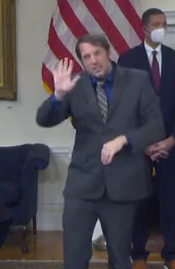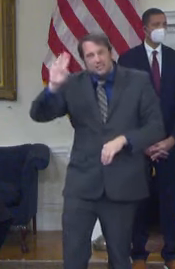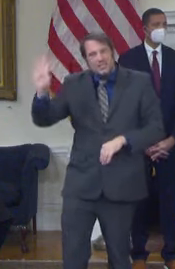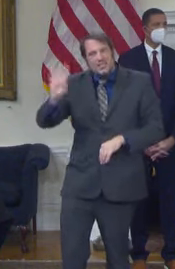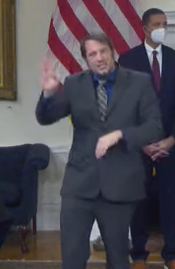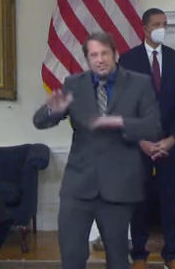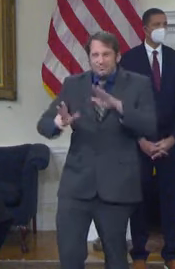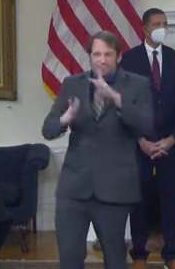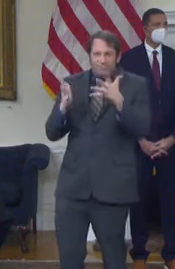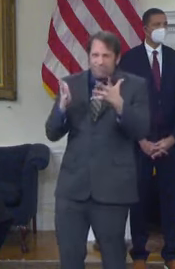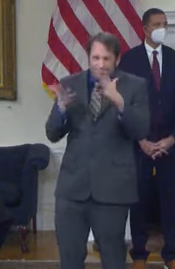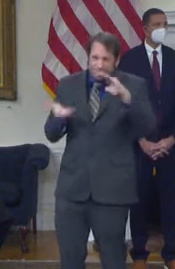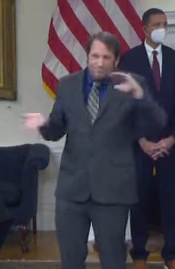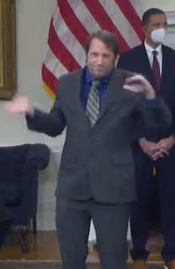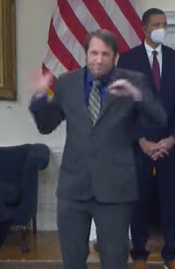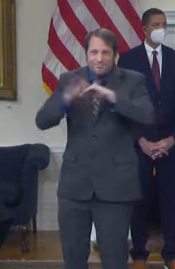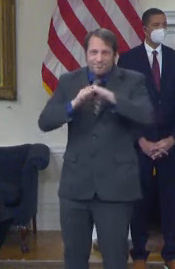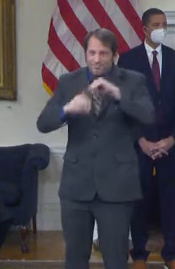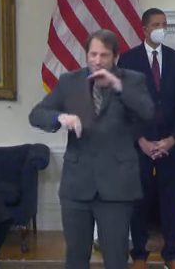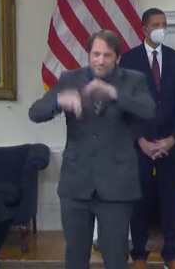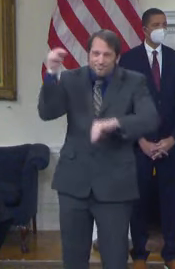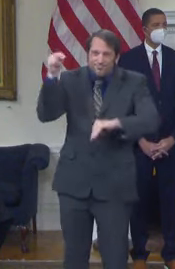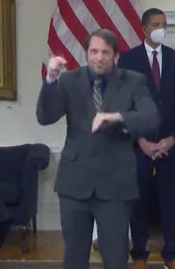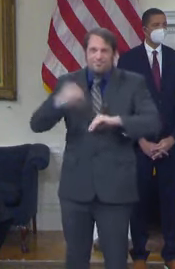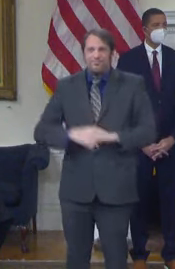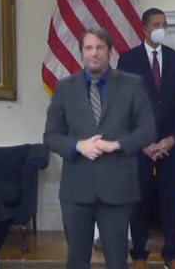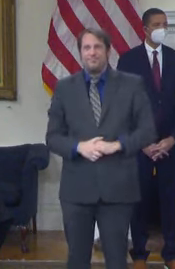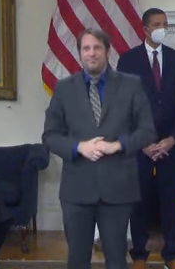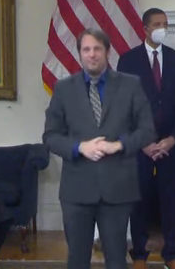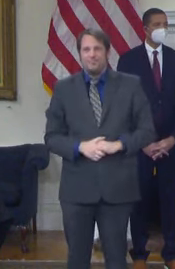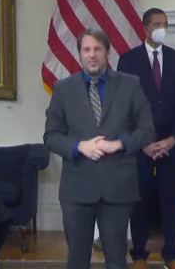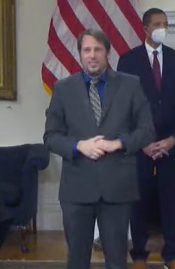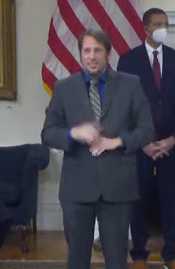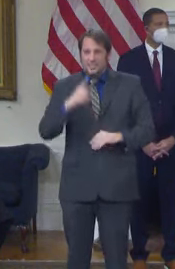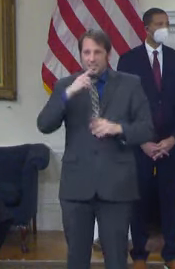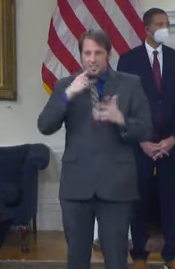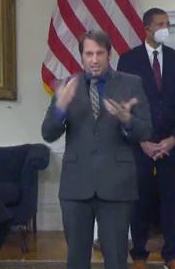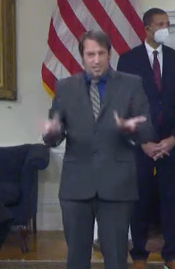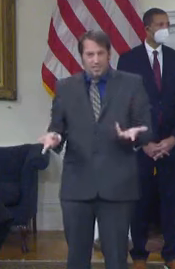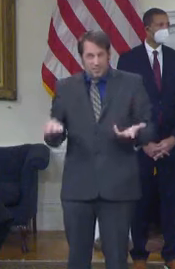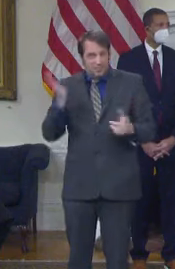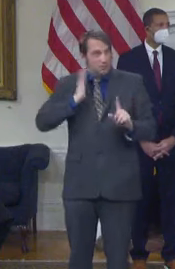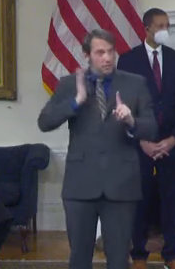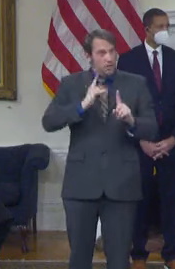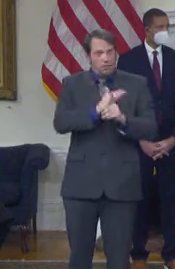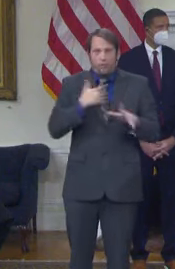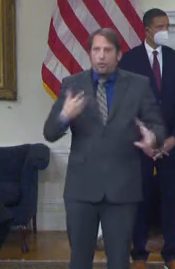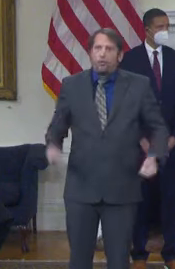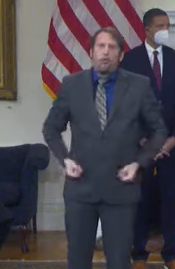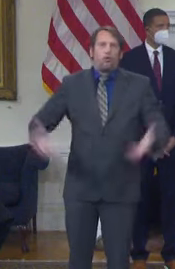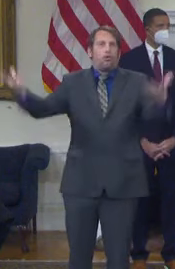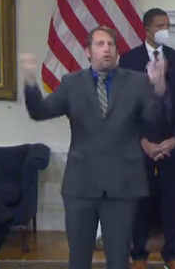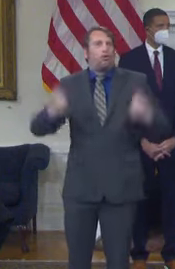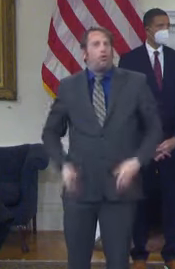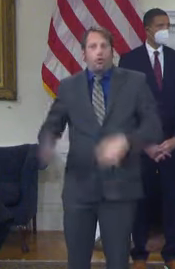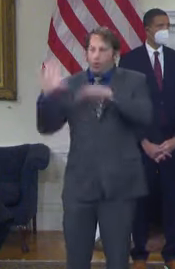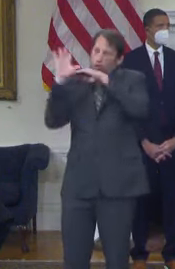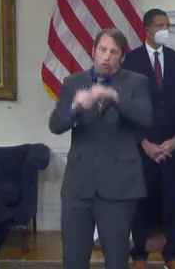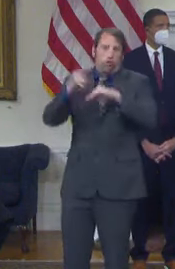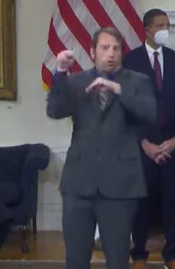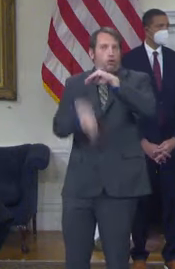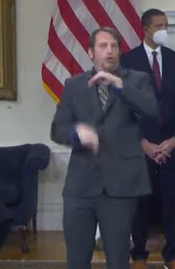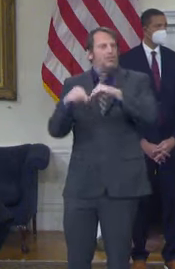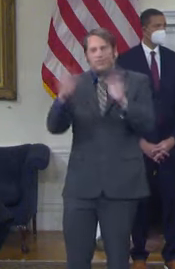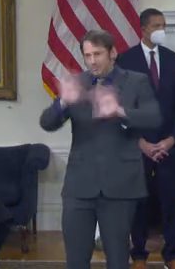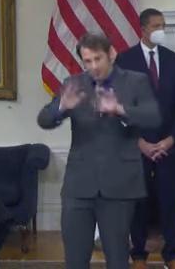increased mandated spending that some of our friends are trying to propose. For example, in regards to the cyber incident that the Department of